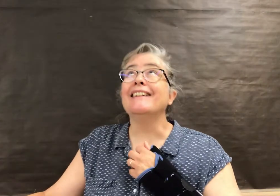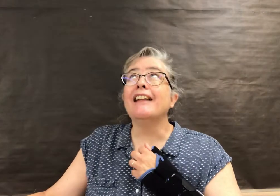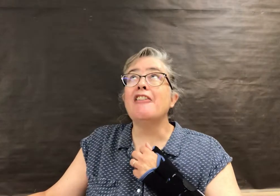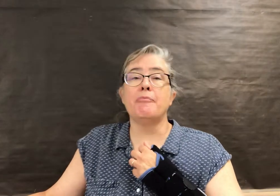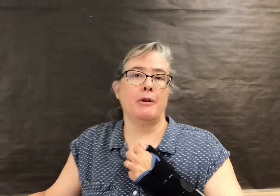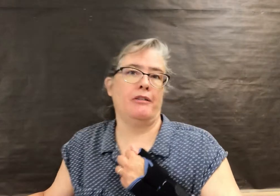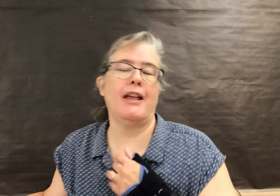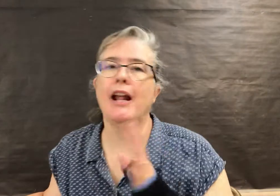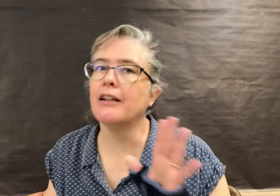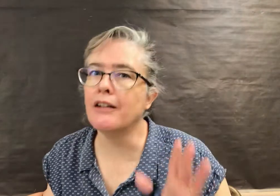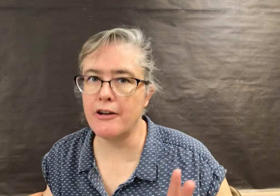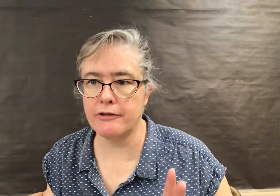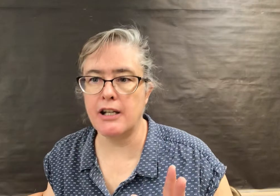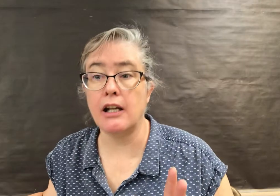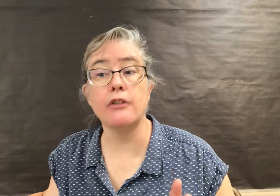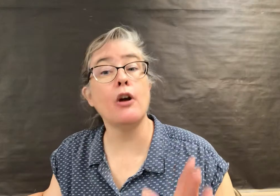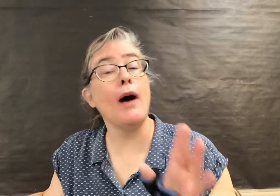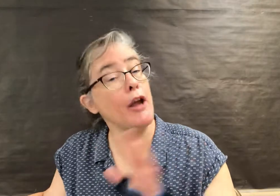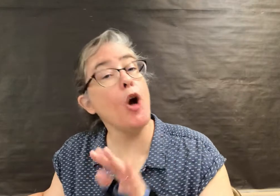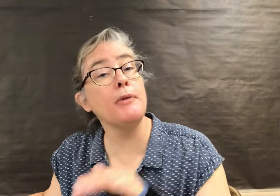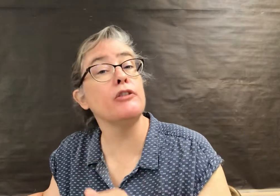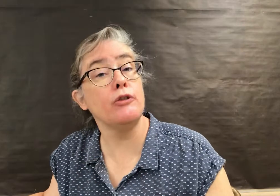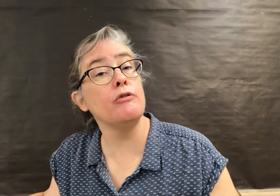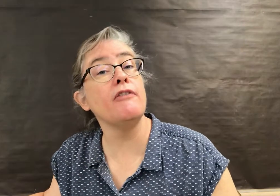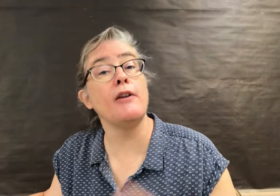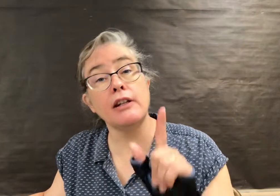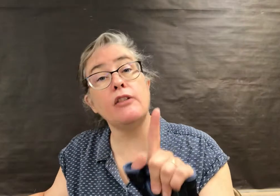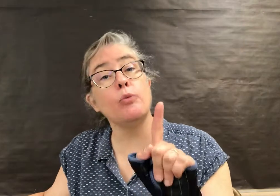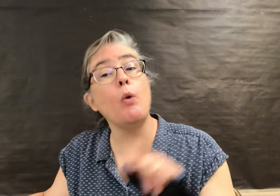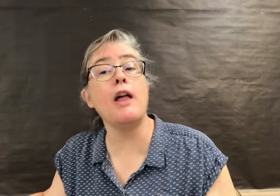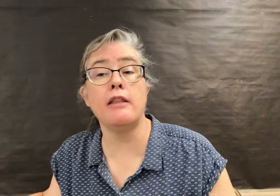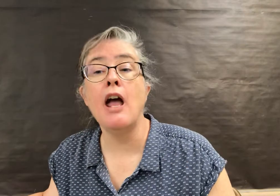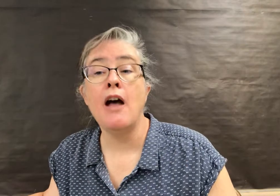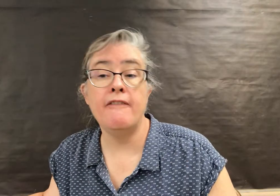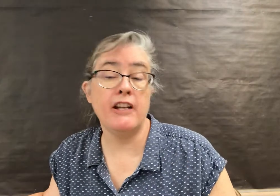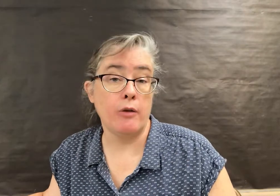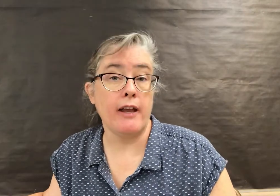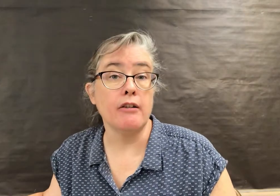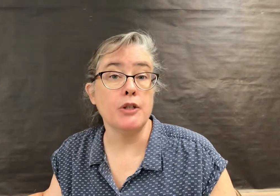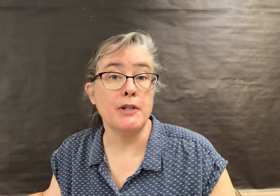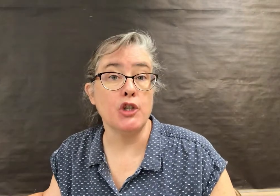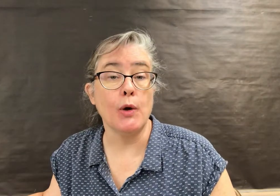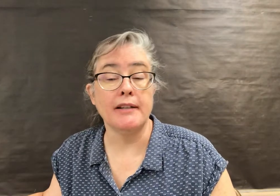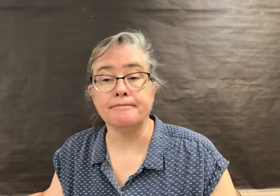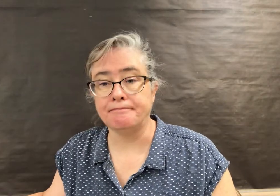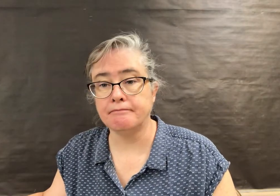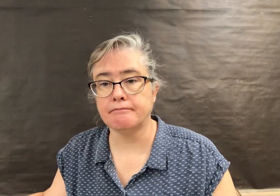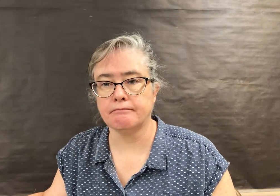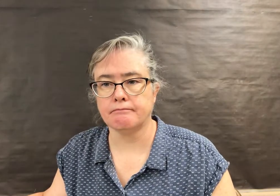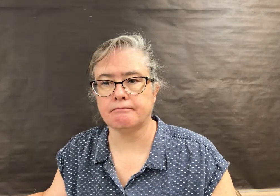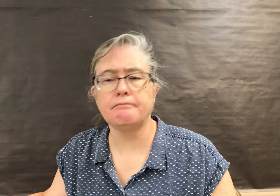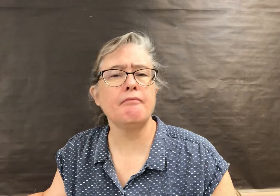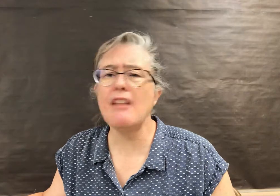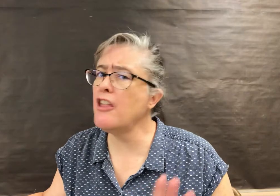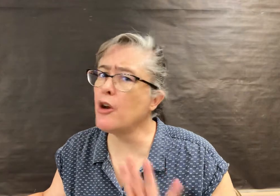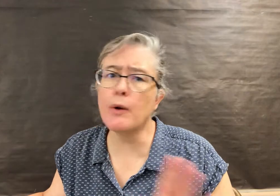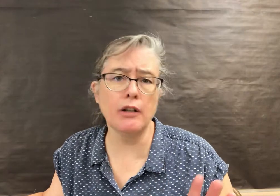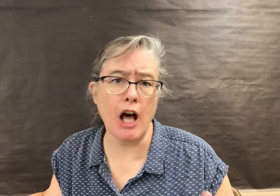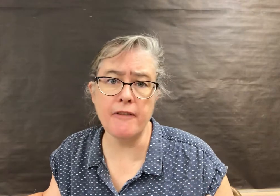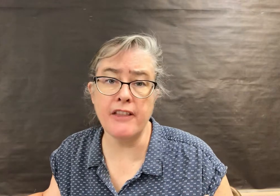love books and I love reading so I hope your student found at least one video there to enjoy. There were a lot of